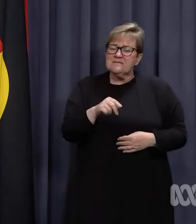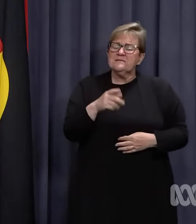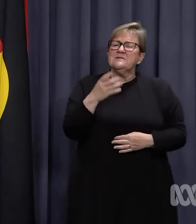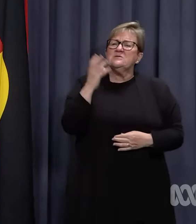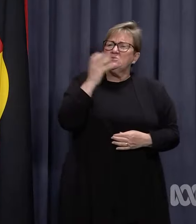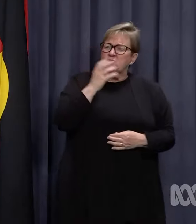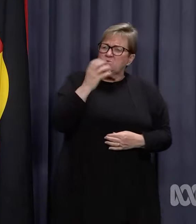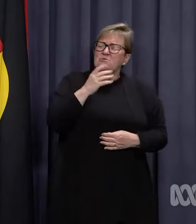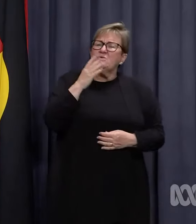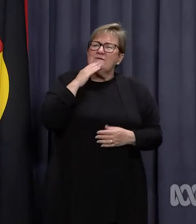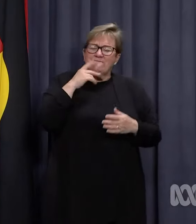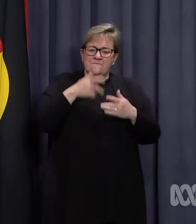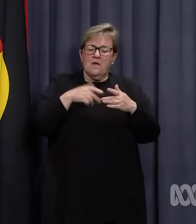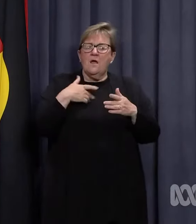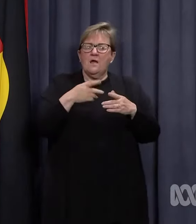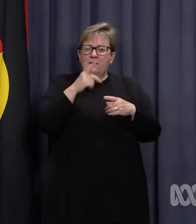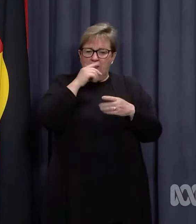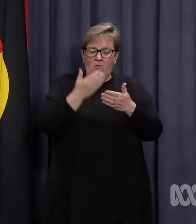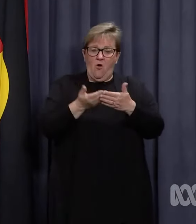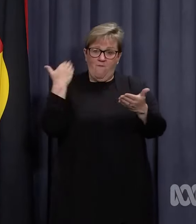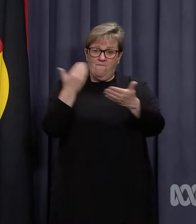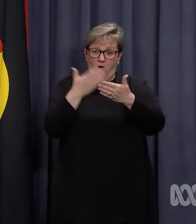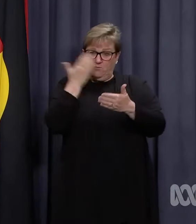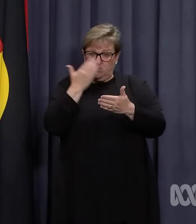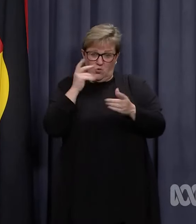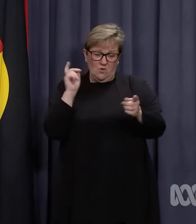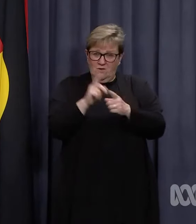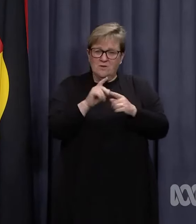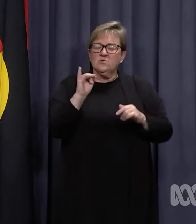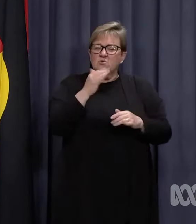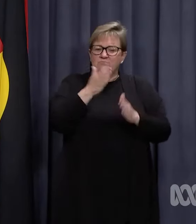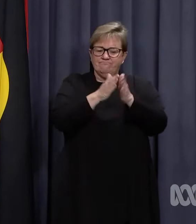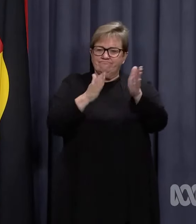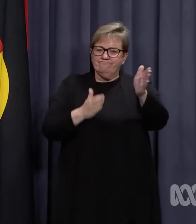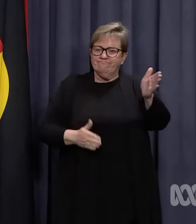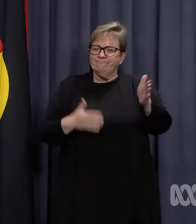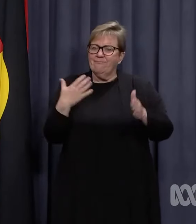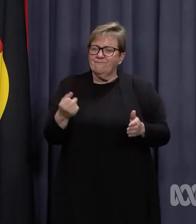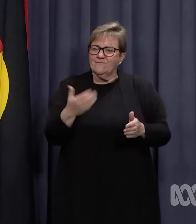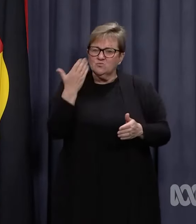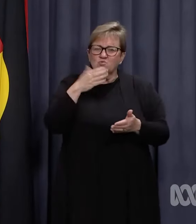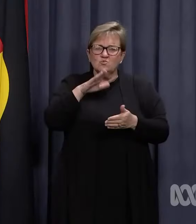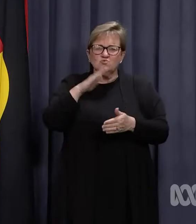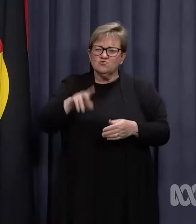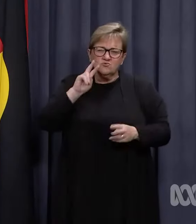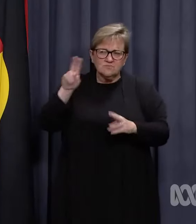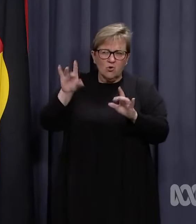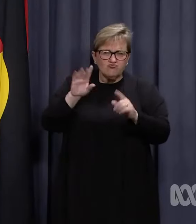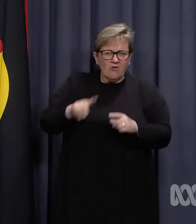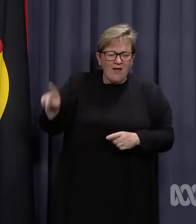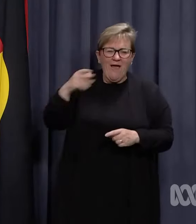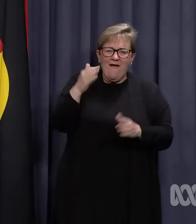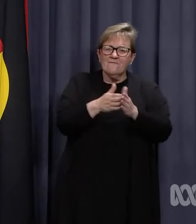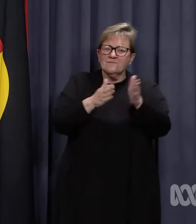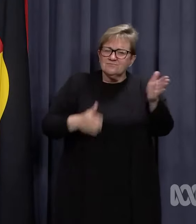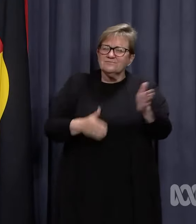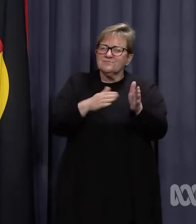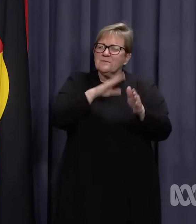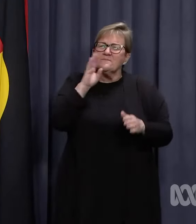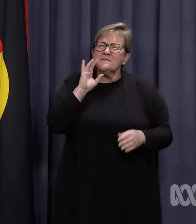detrimental effects of prolonged loss of face-to-face schooling experienced by school children in other Australian jurisdictions.